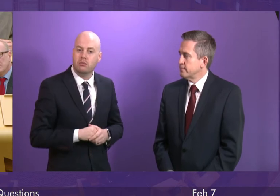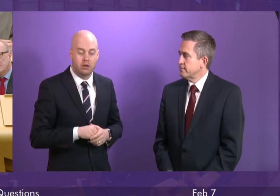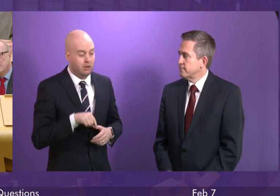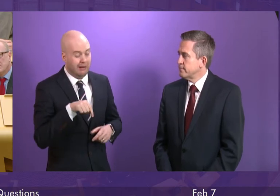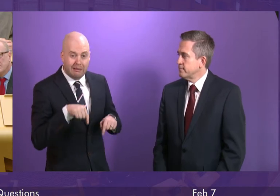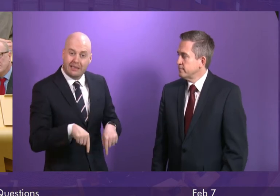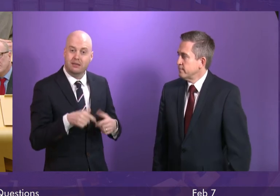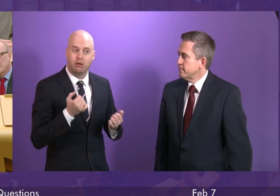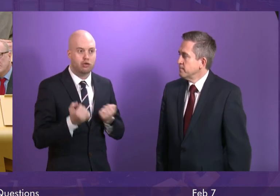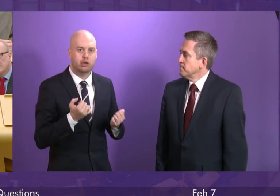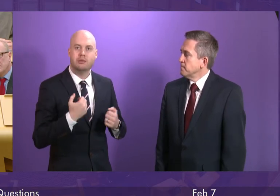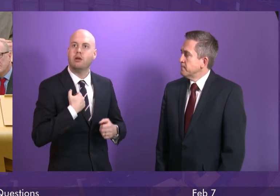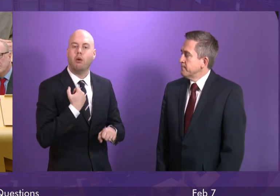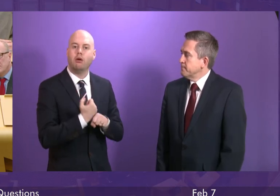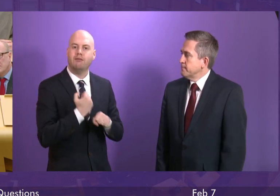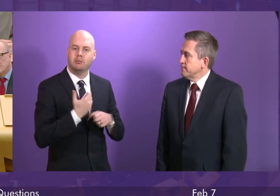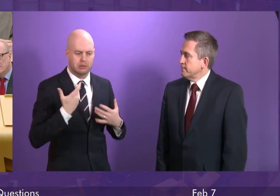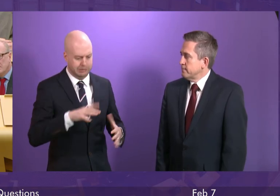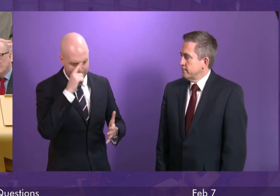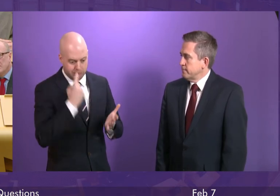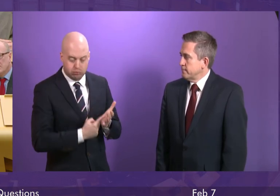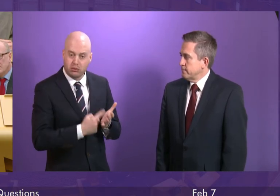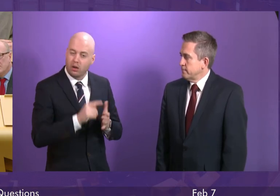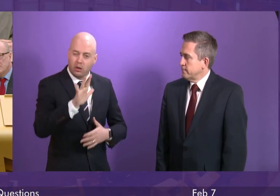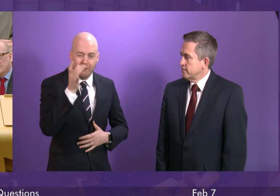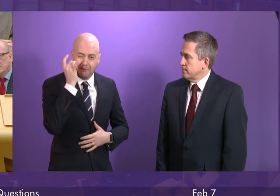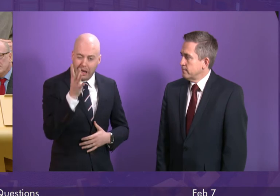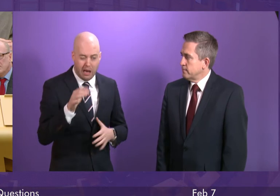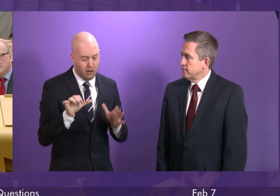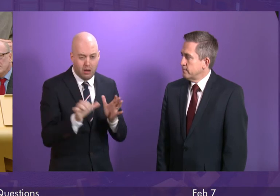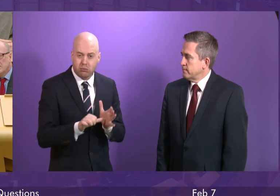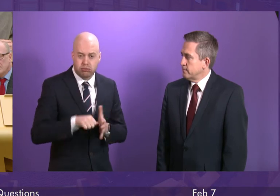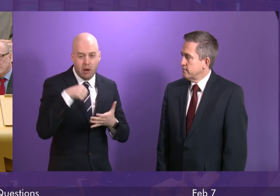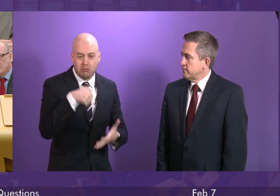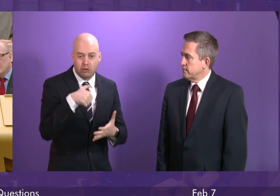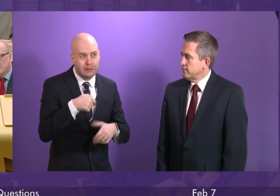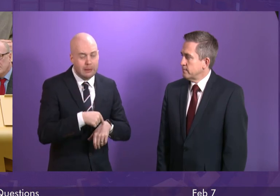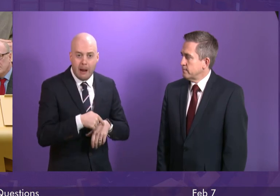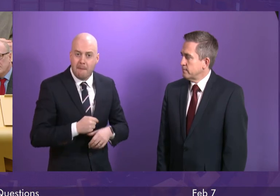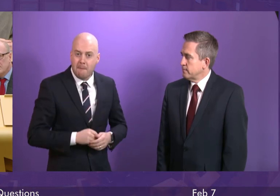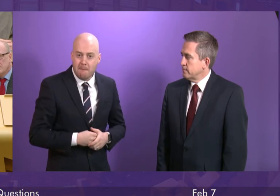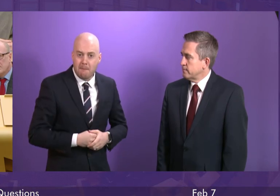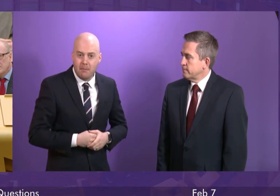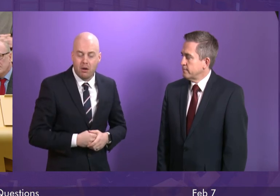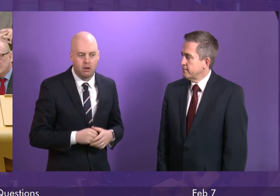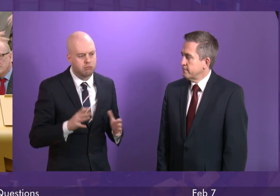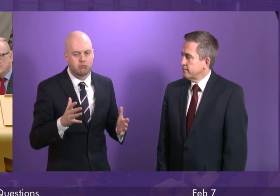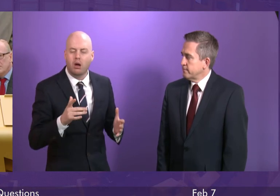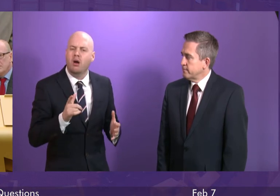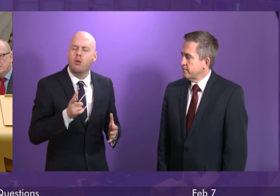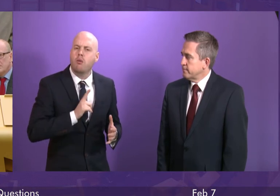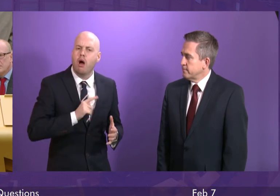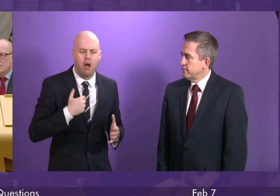is making within a very challenging financial environment. Why do we do that? Because we recognise, and this is where I completely